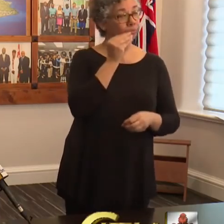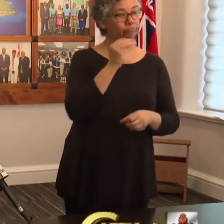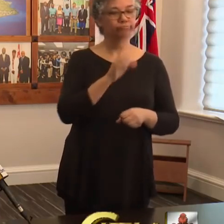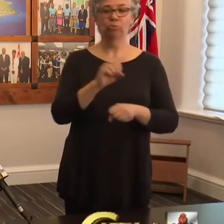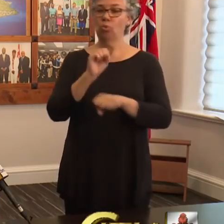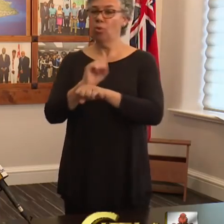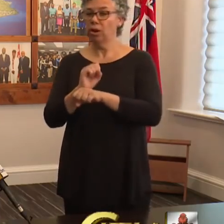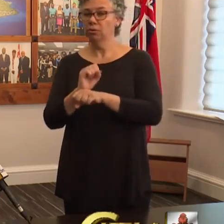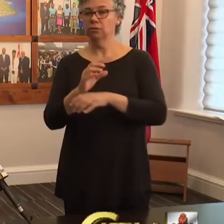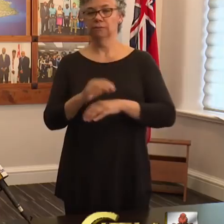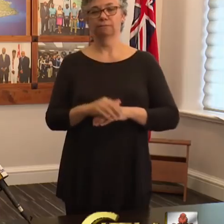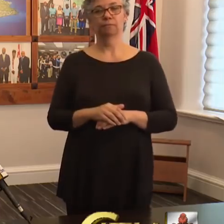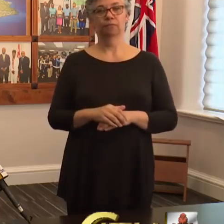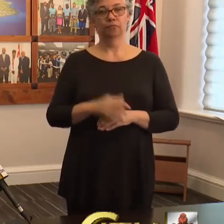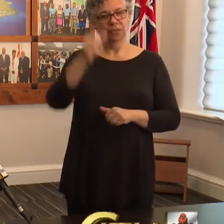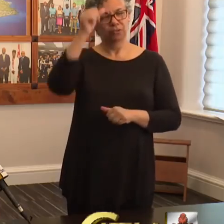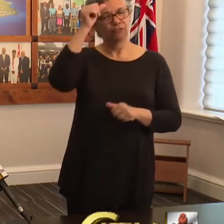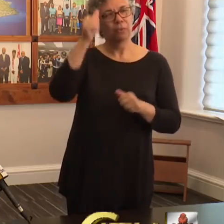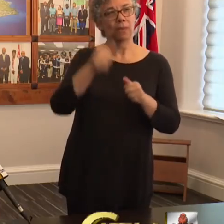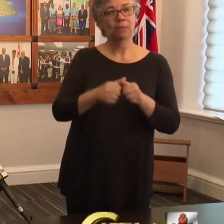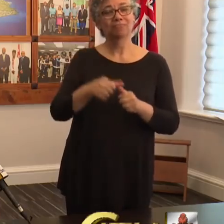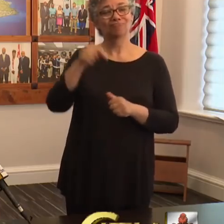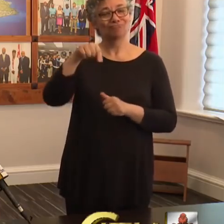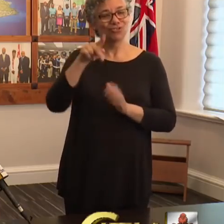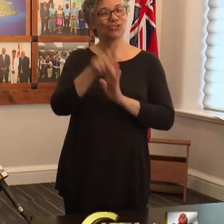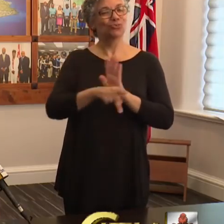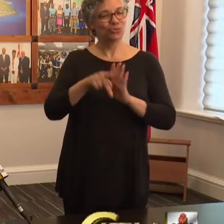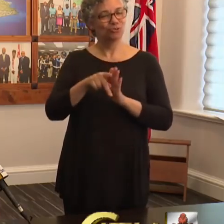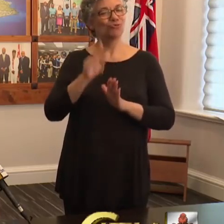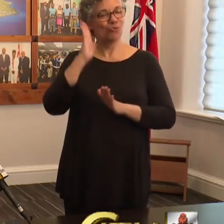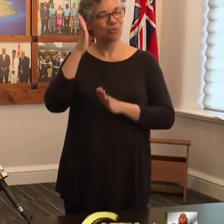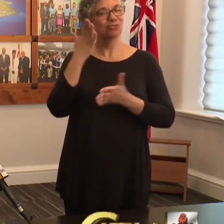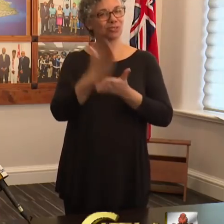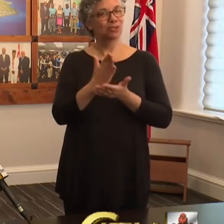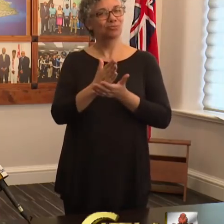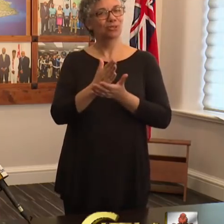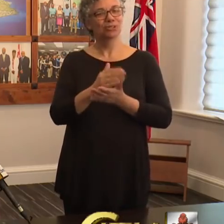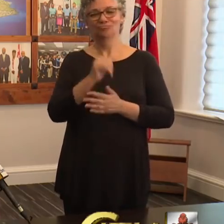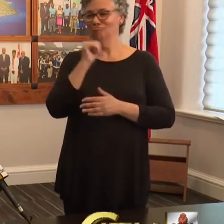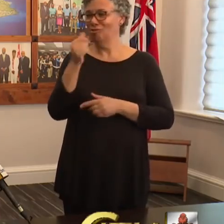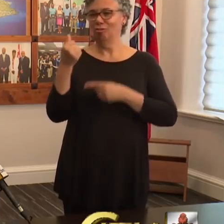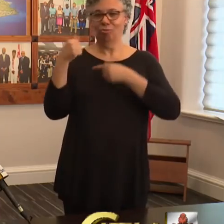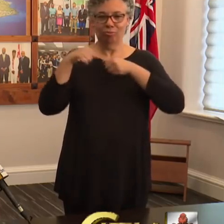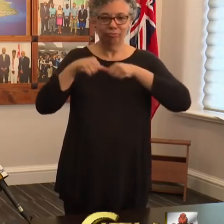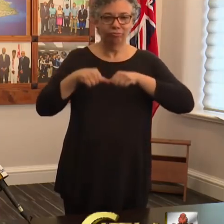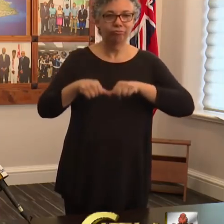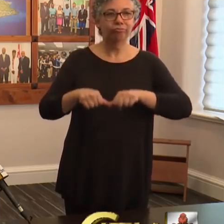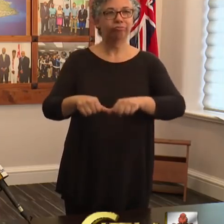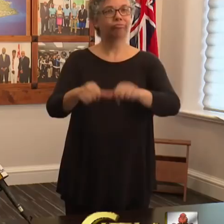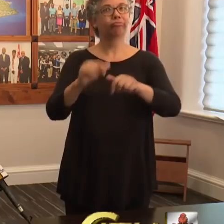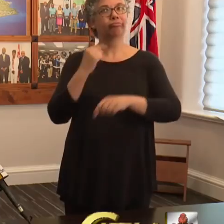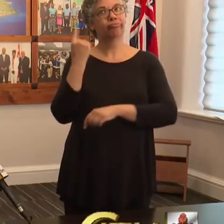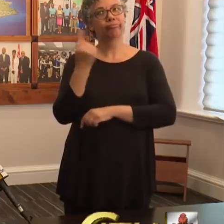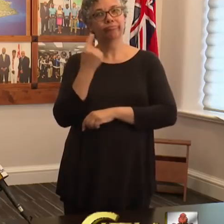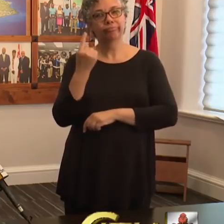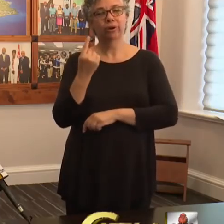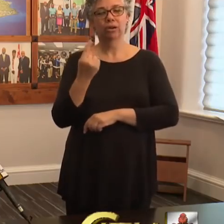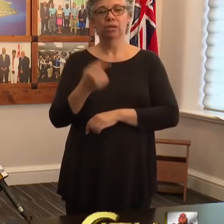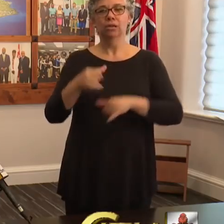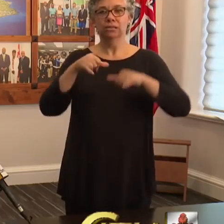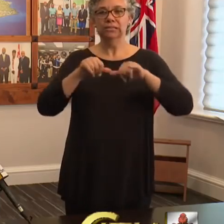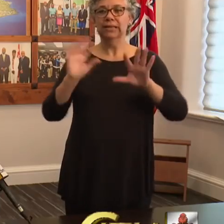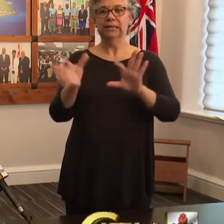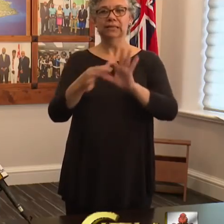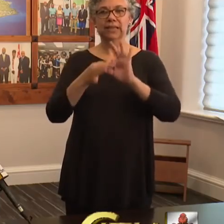Remind yourself that this period will eventually end. This will not last forever. Stay connected to accurate and